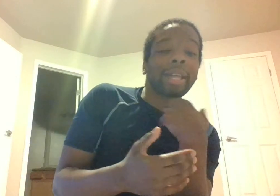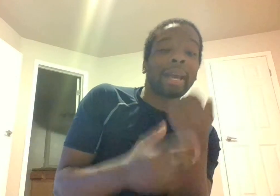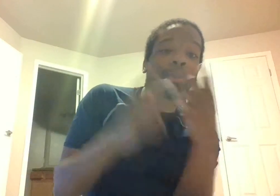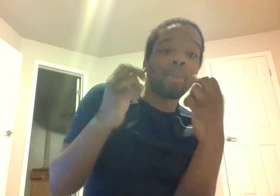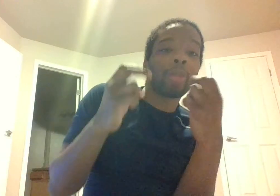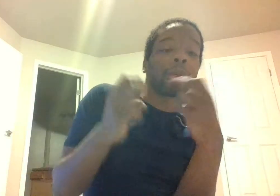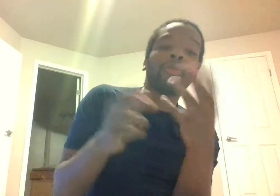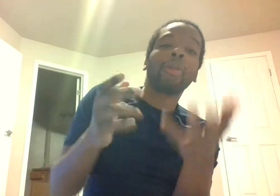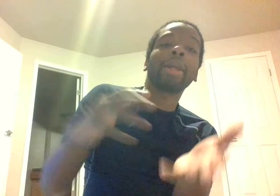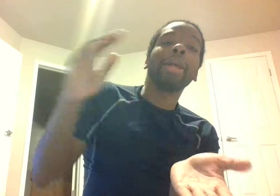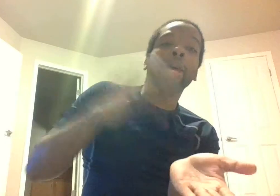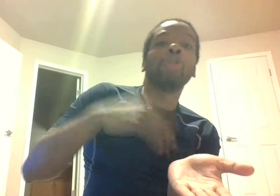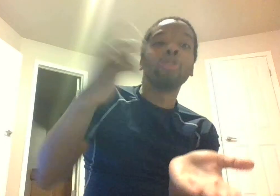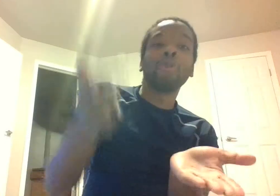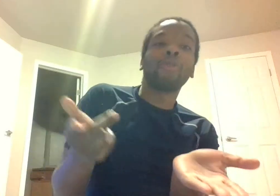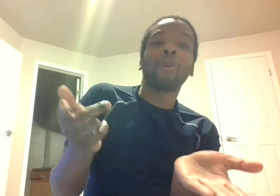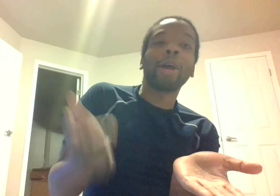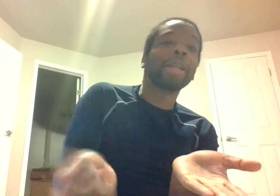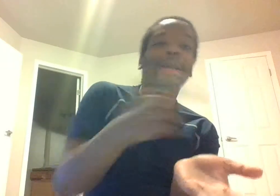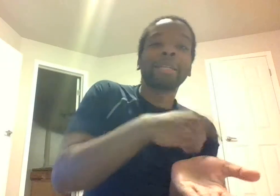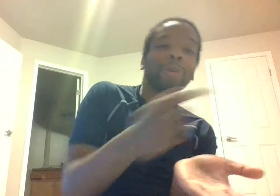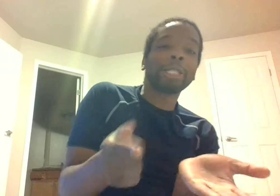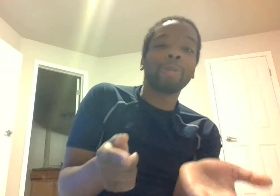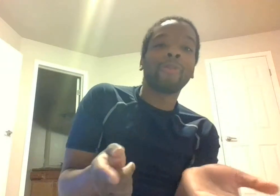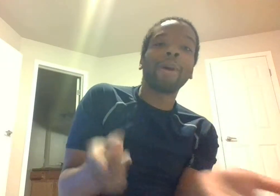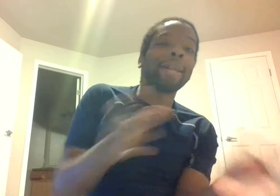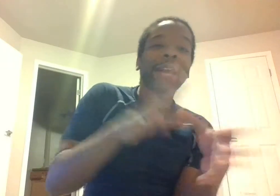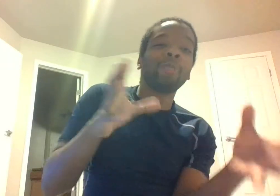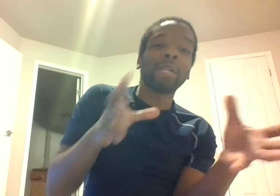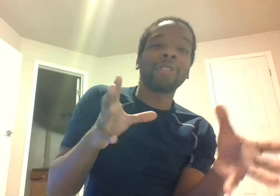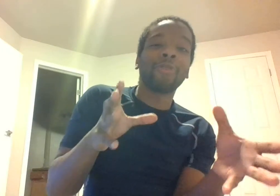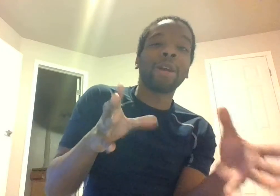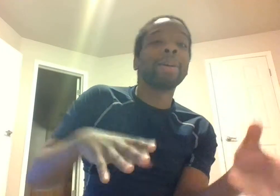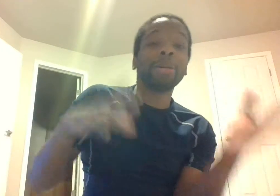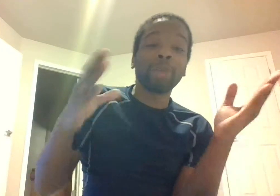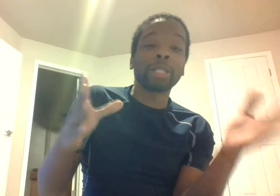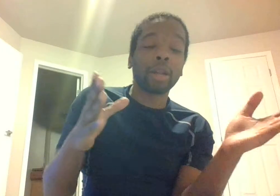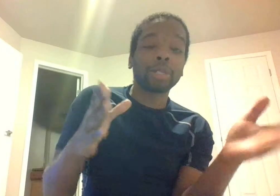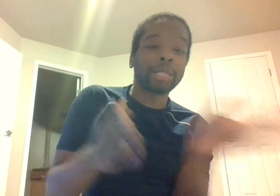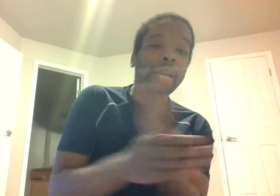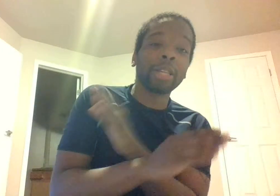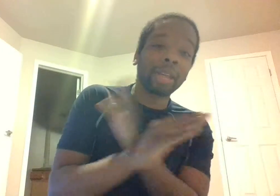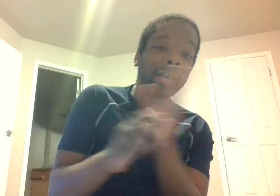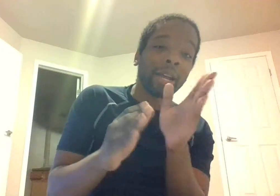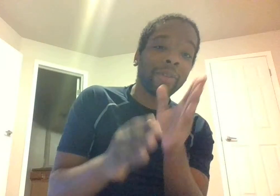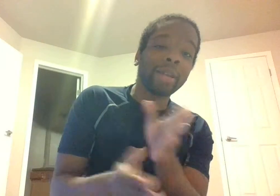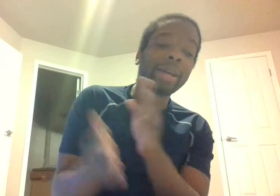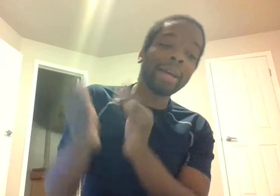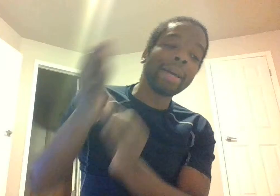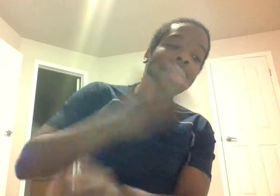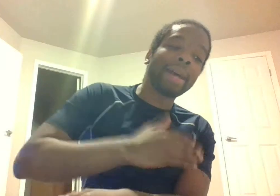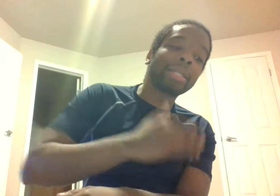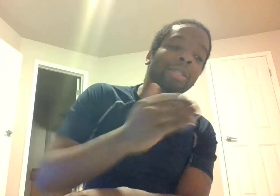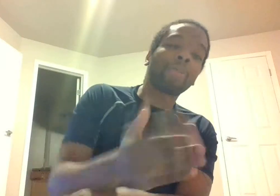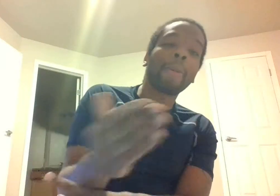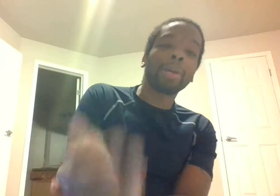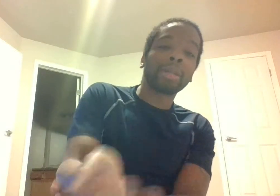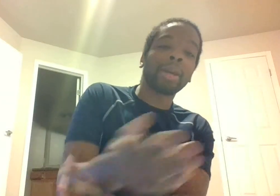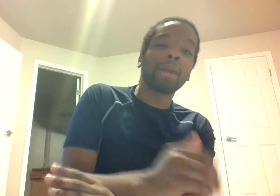that nothing for it and you will fart and the next person will fart and everyone is farting but it's a closed container you can't get out of it that's the purpose of an